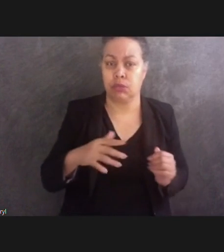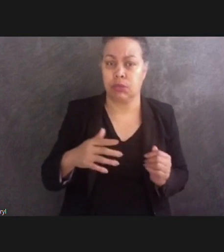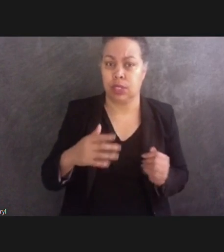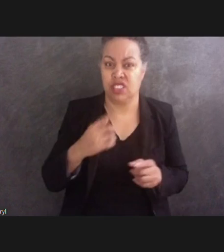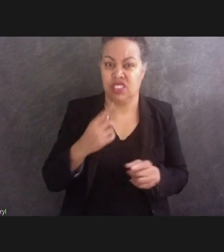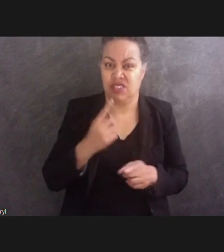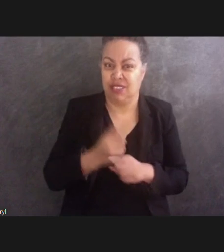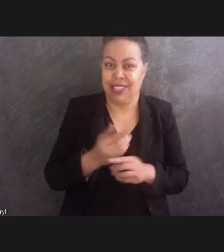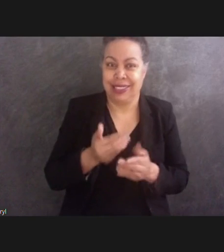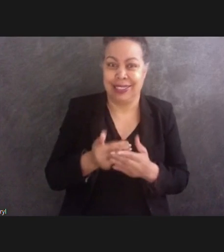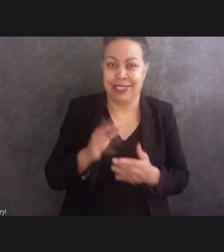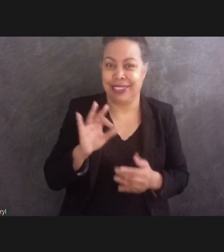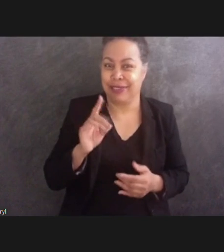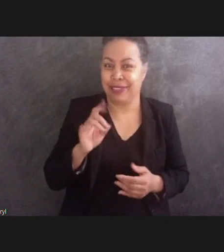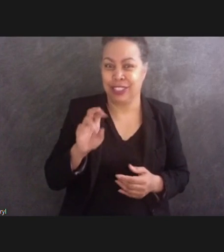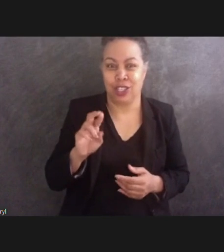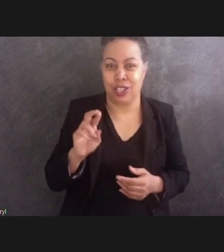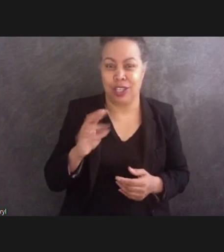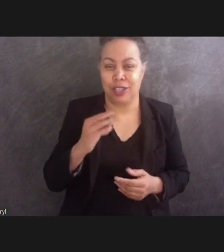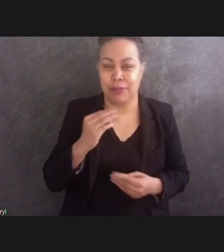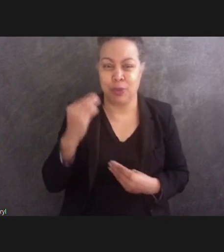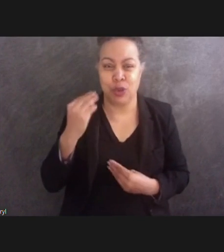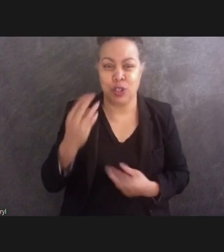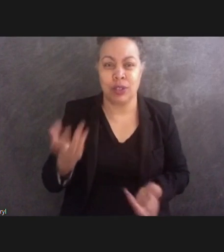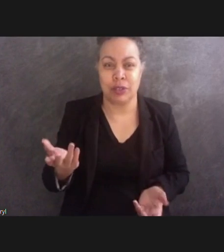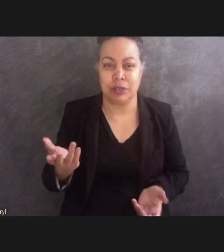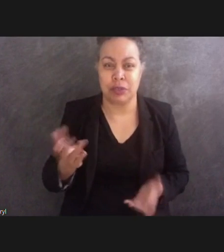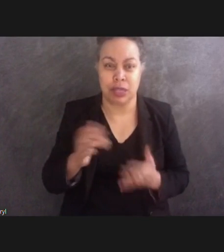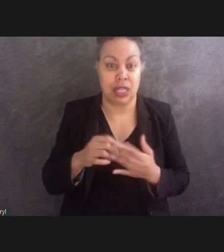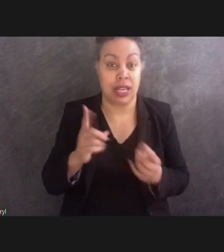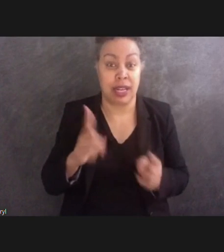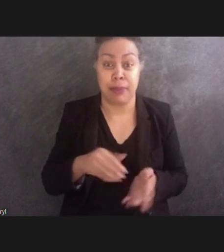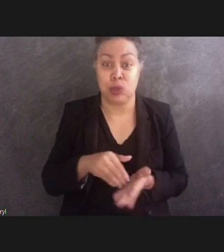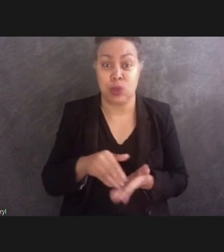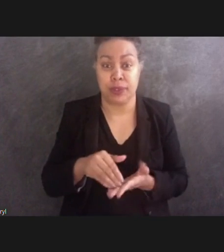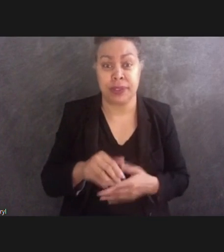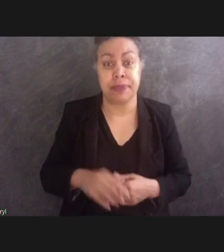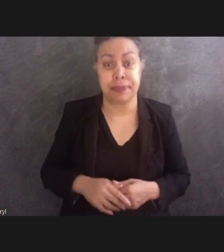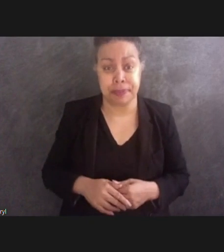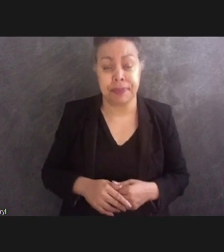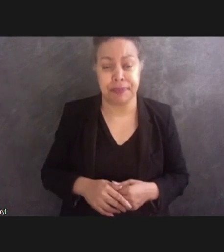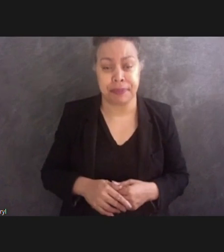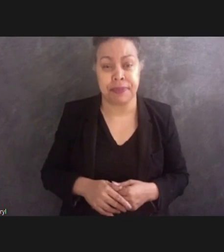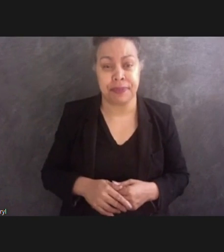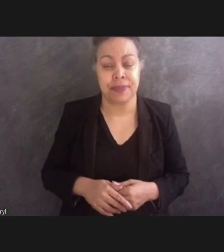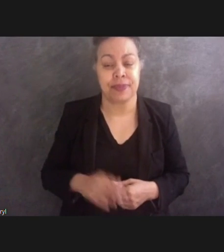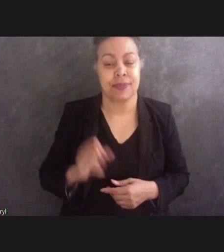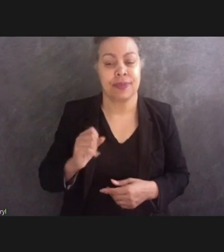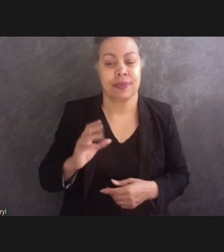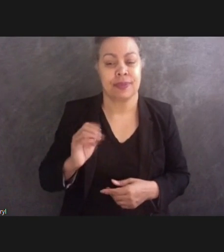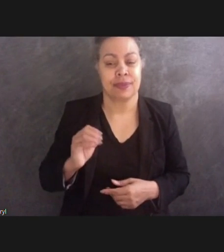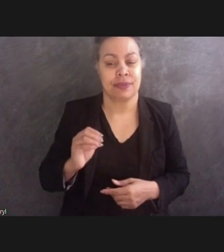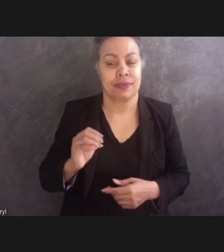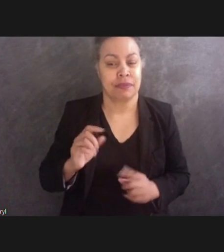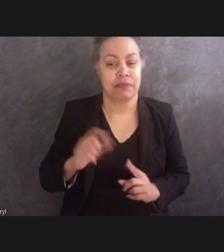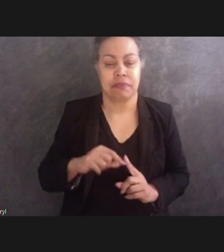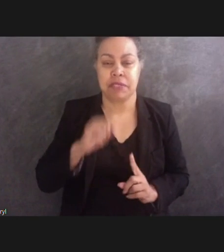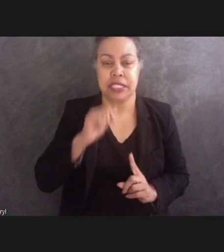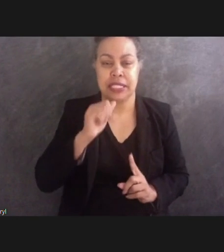the FDR Memorial, and that happens routinely. So this isn't something that needs to be